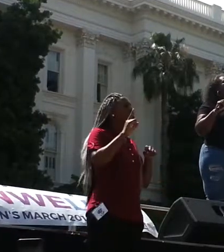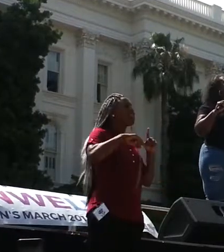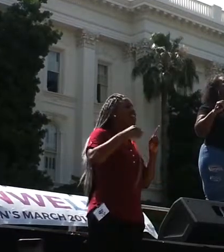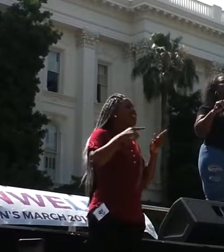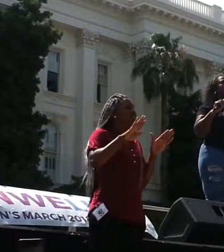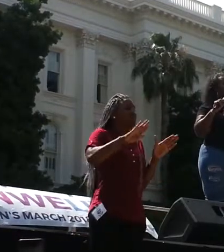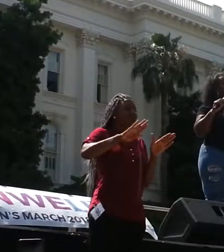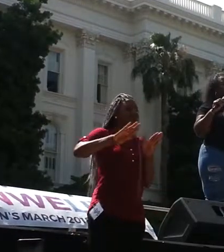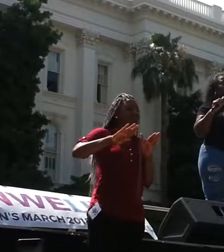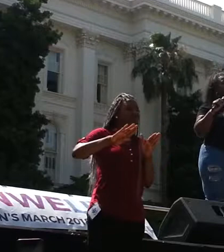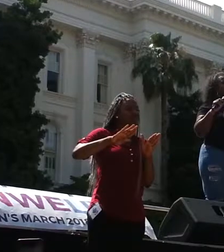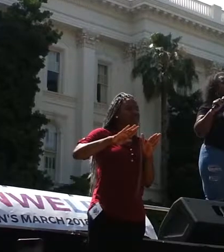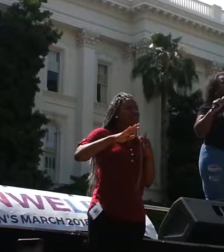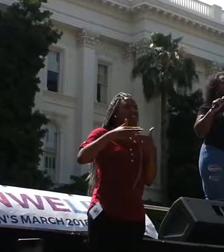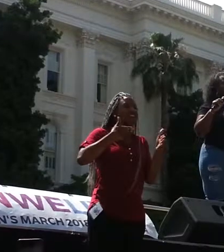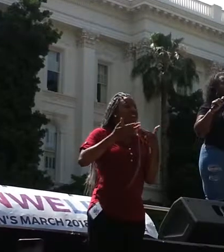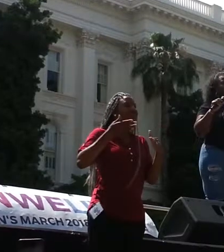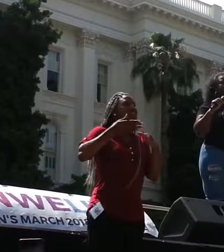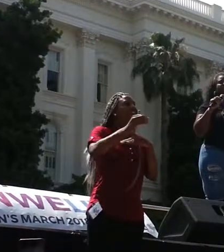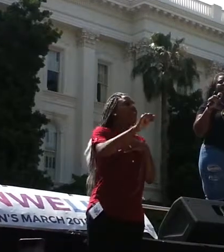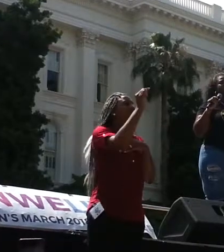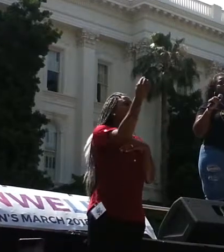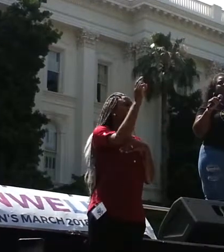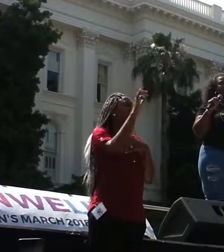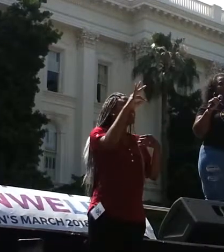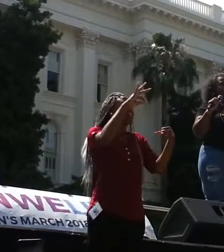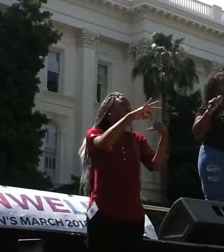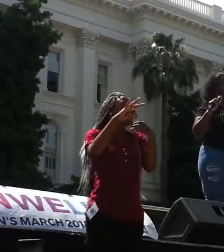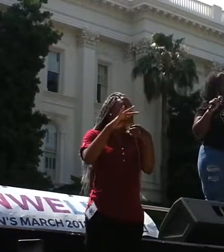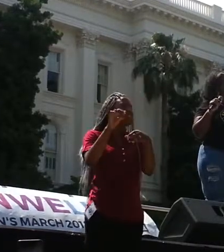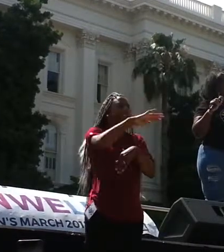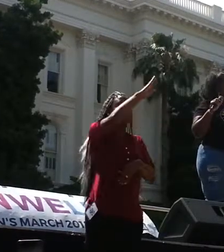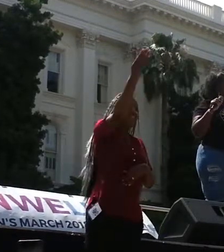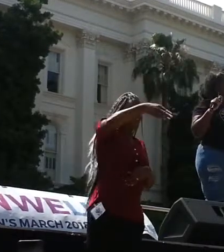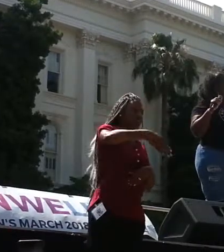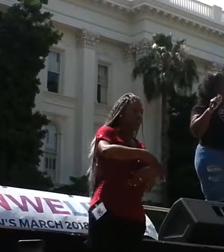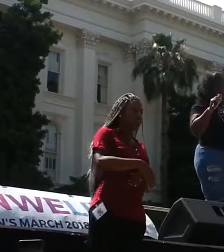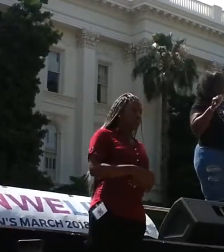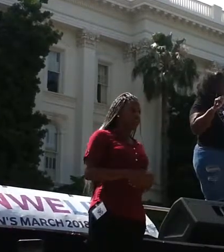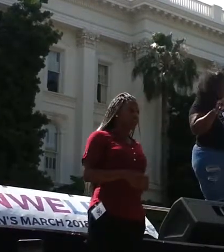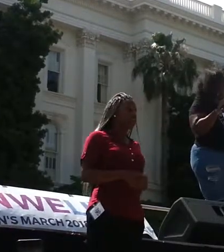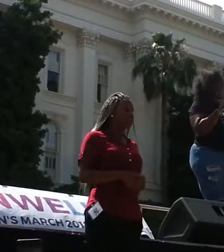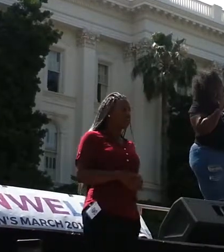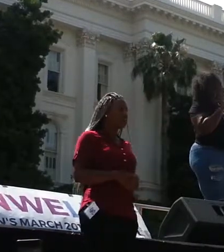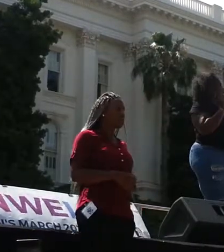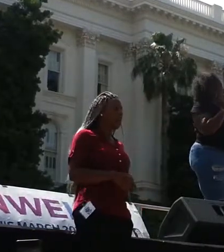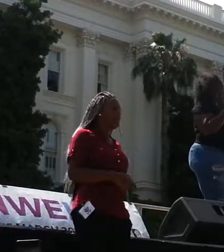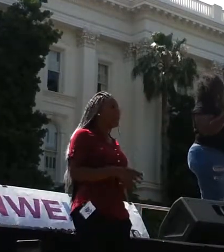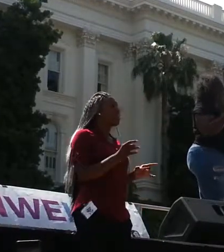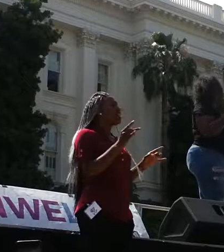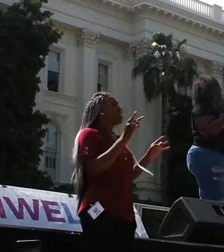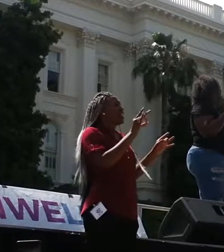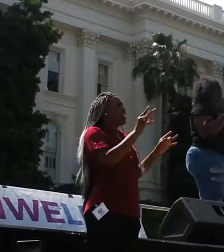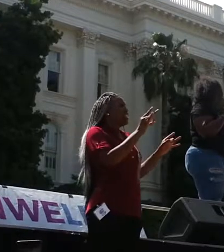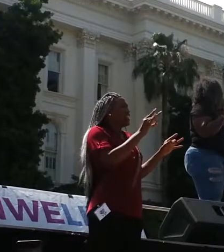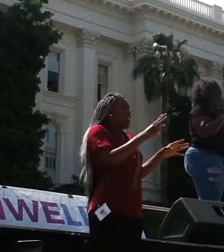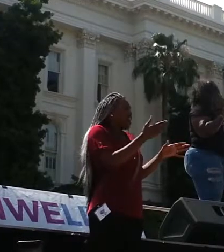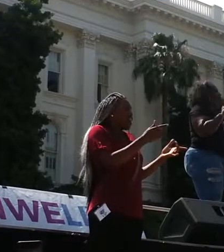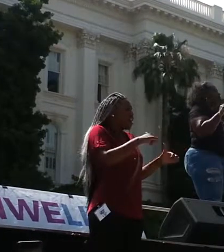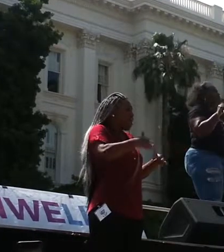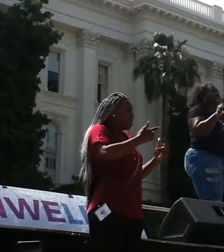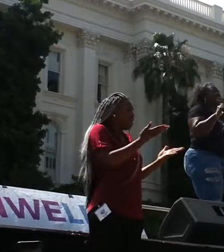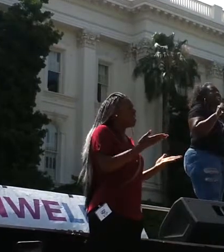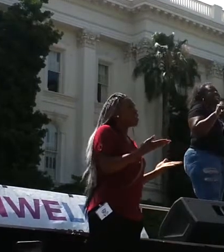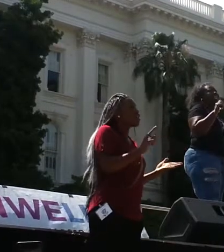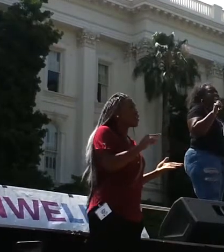not even after Tuesday's election, not ever. The terror on our living is real,